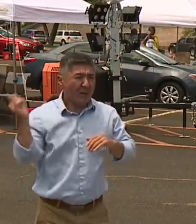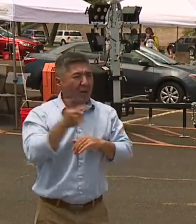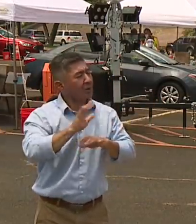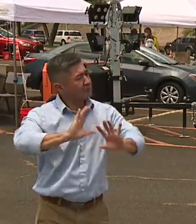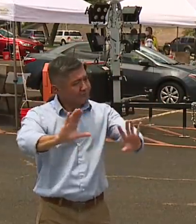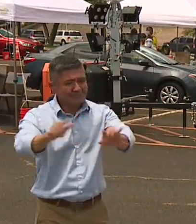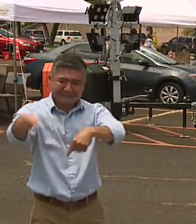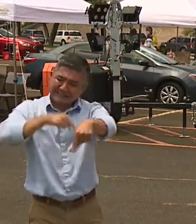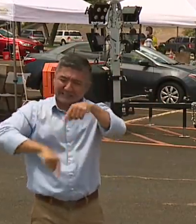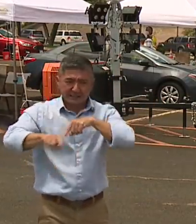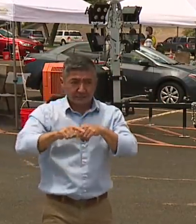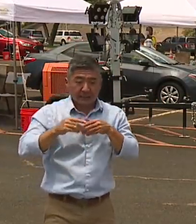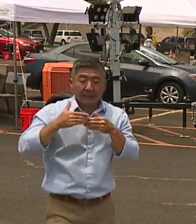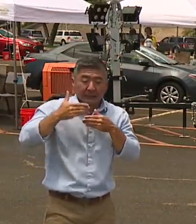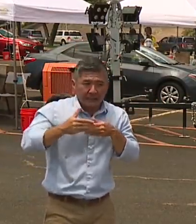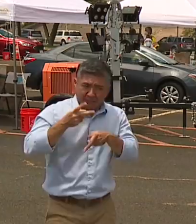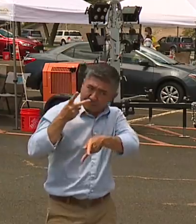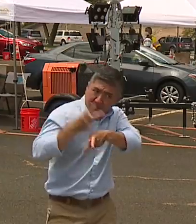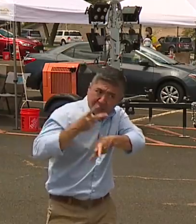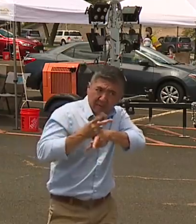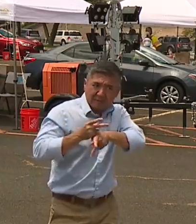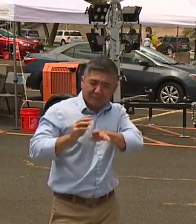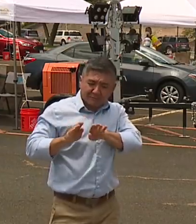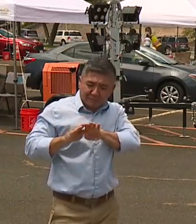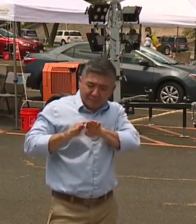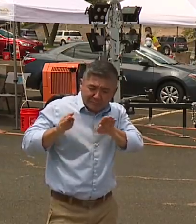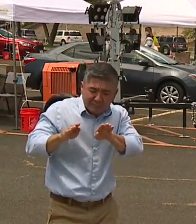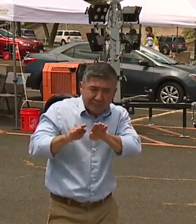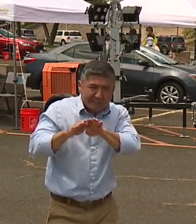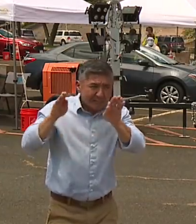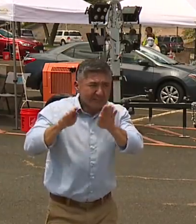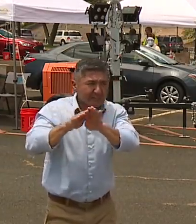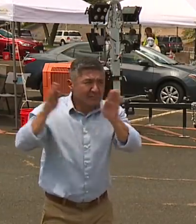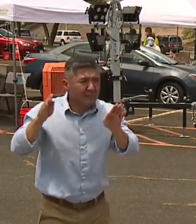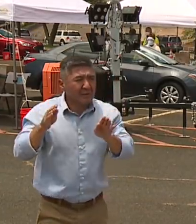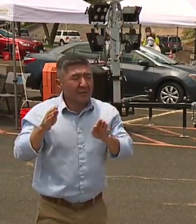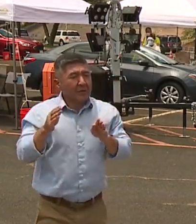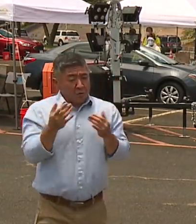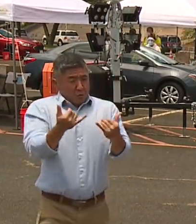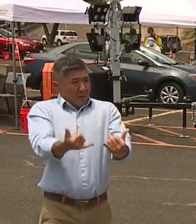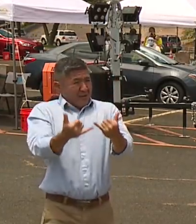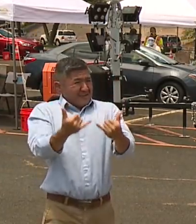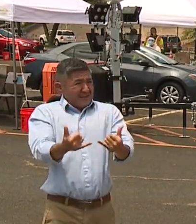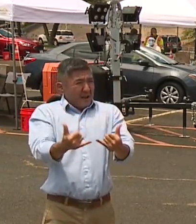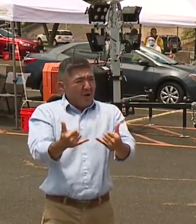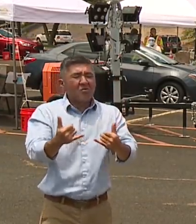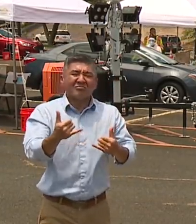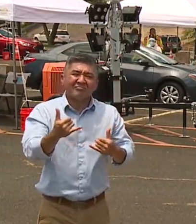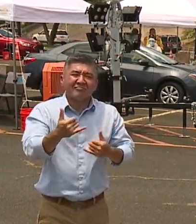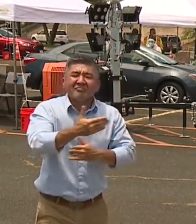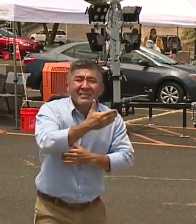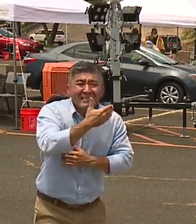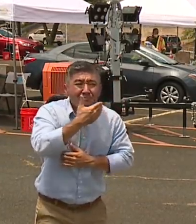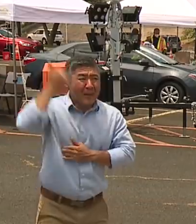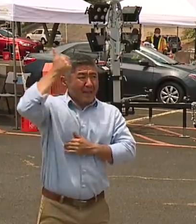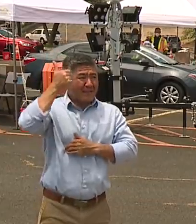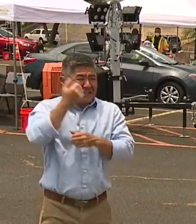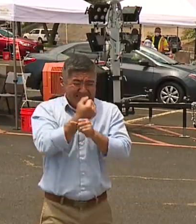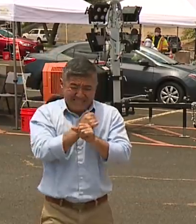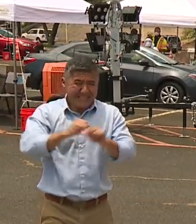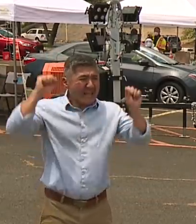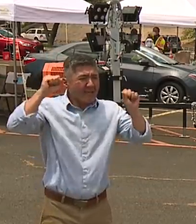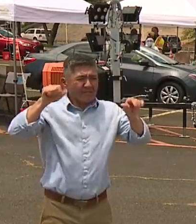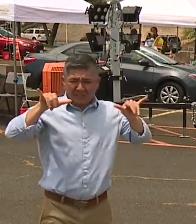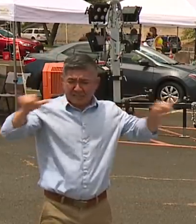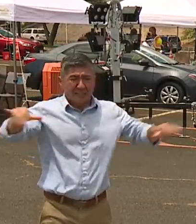and that many of us still need to understand that we are safer at home, even when we get to a place where we don't have a stay at home order